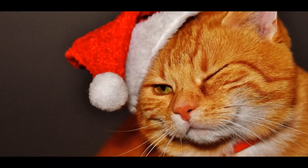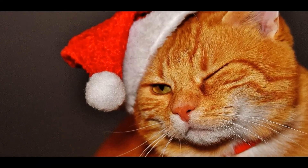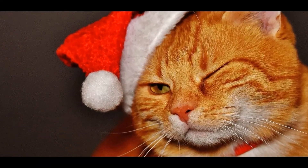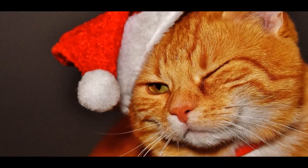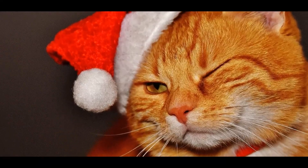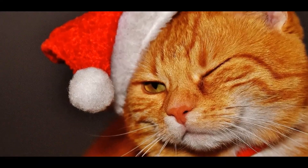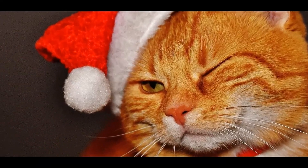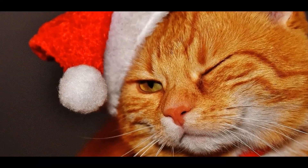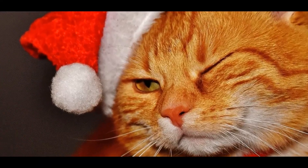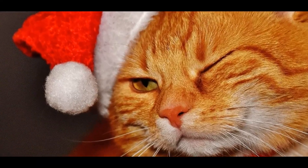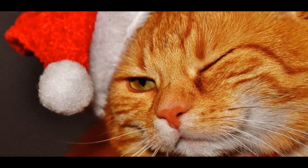it's Christmas time